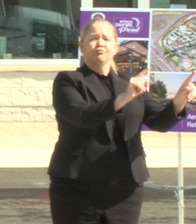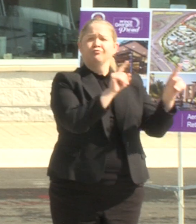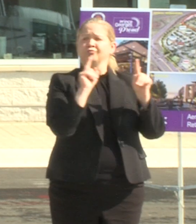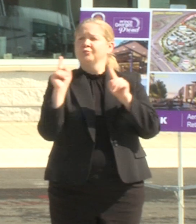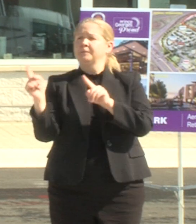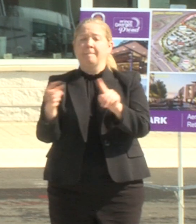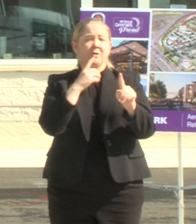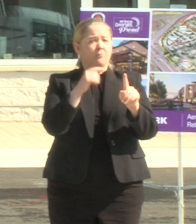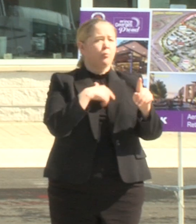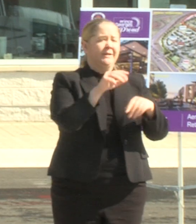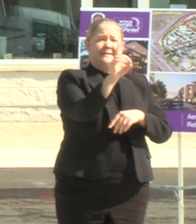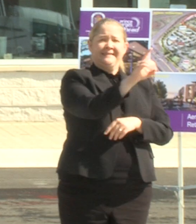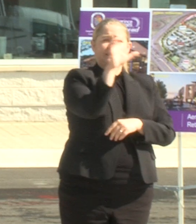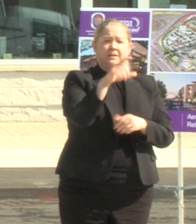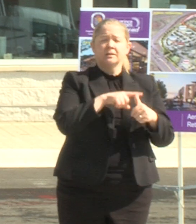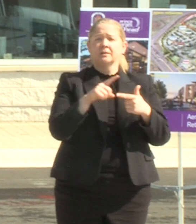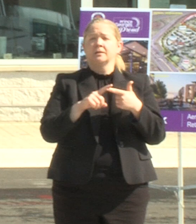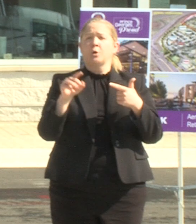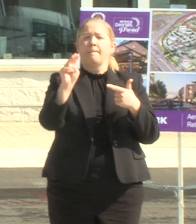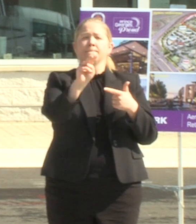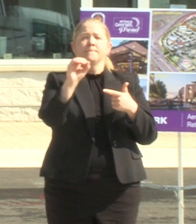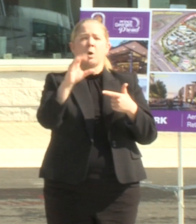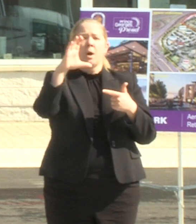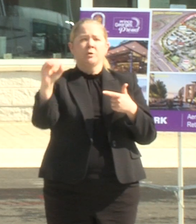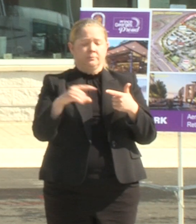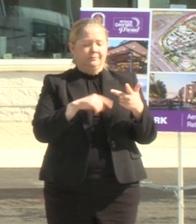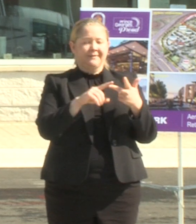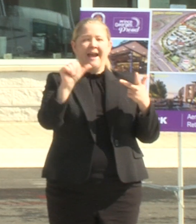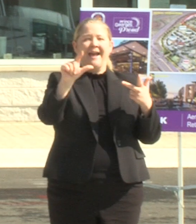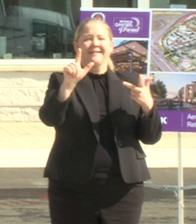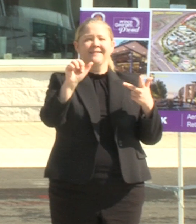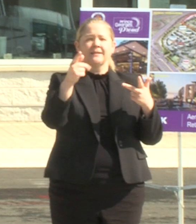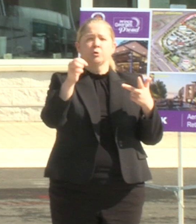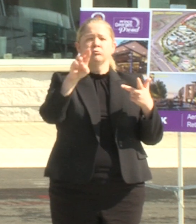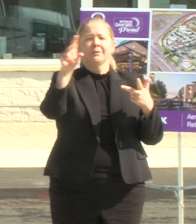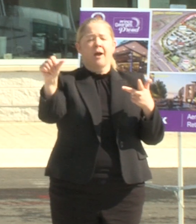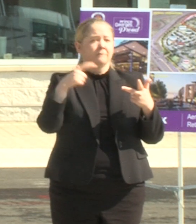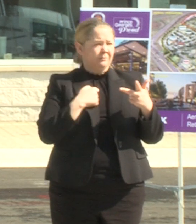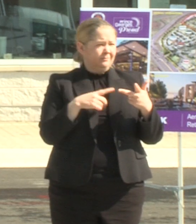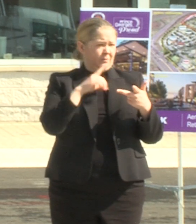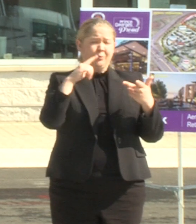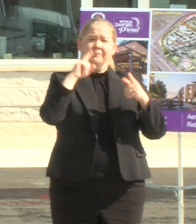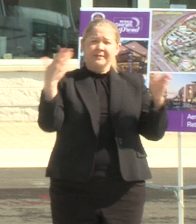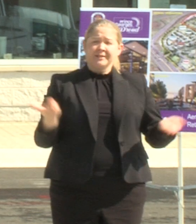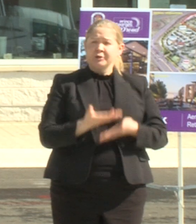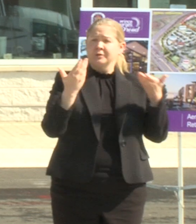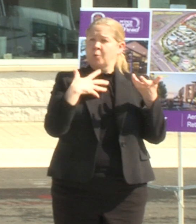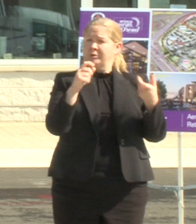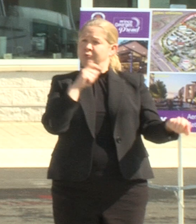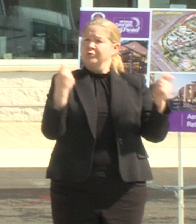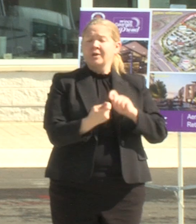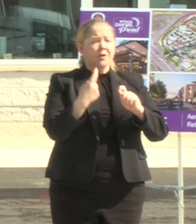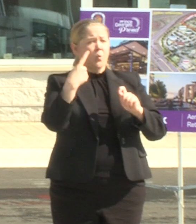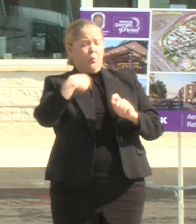Montgomery County and Alexandria where they can really and what we are here really seeking to change today is we